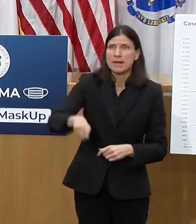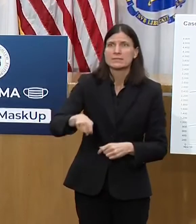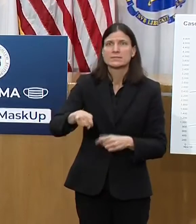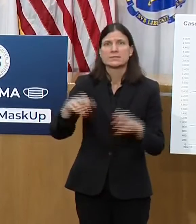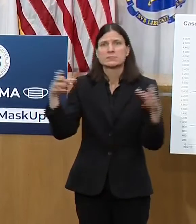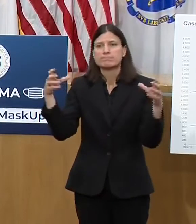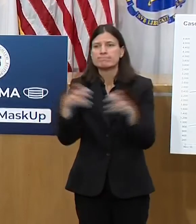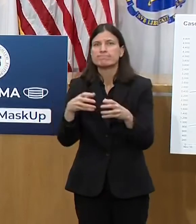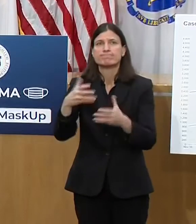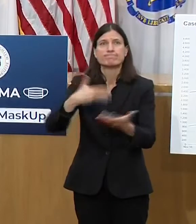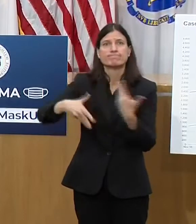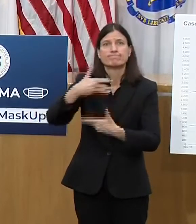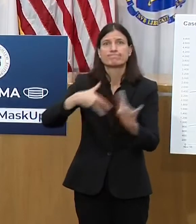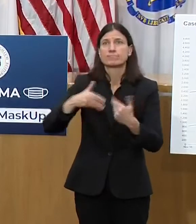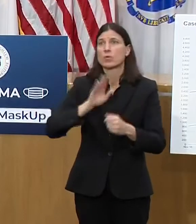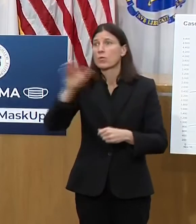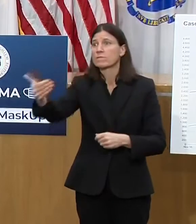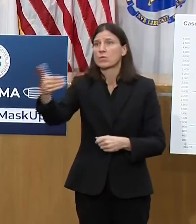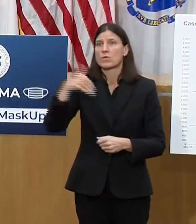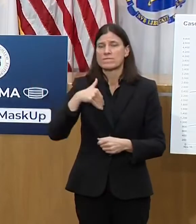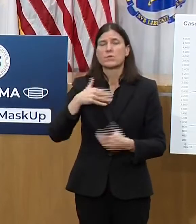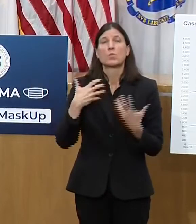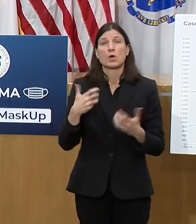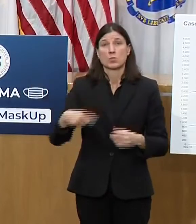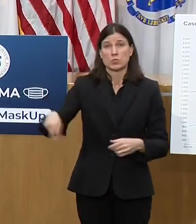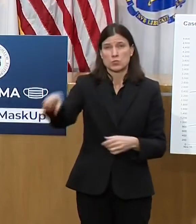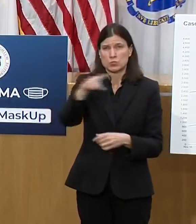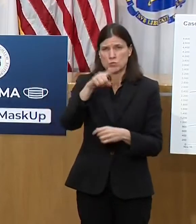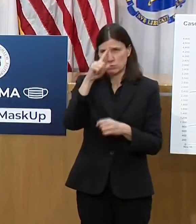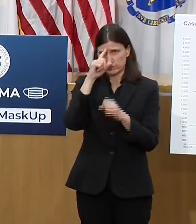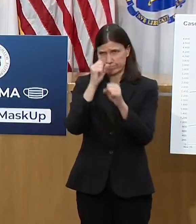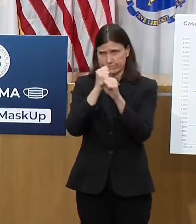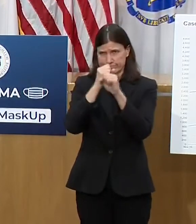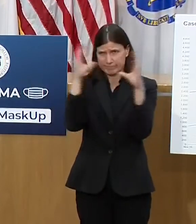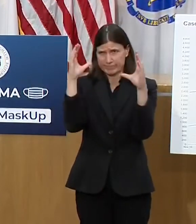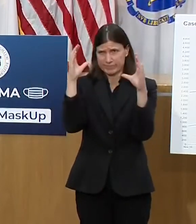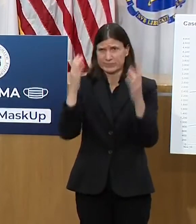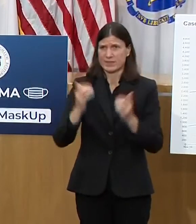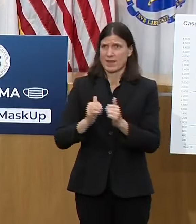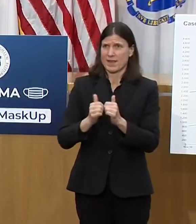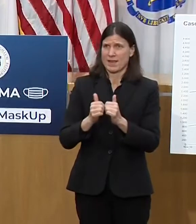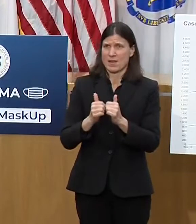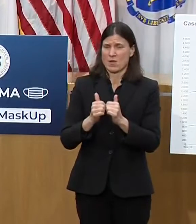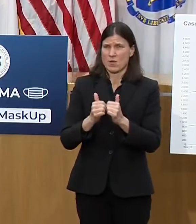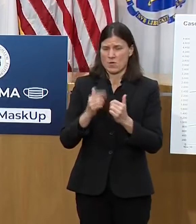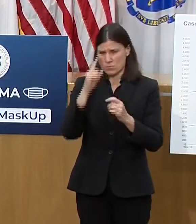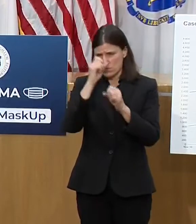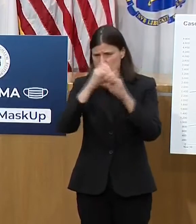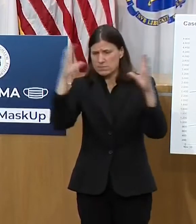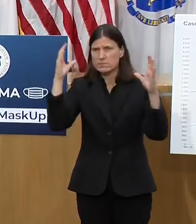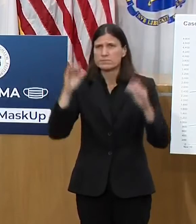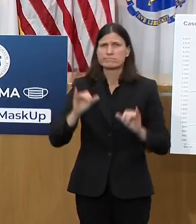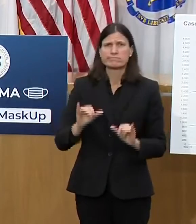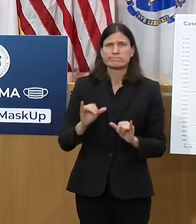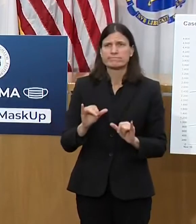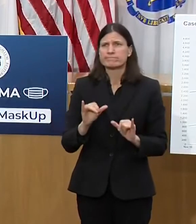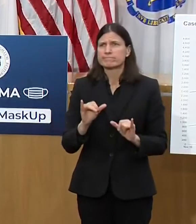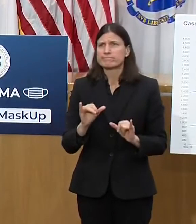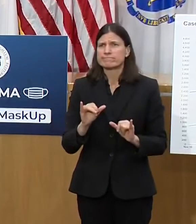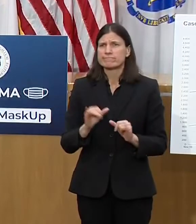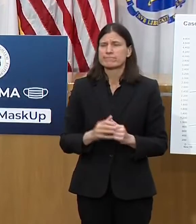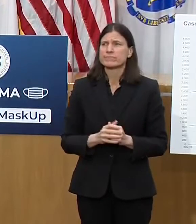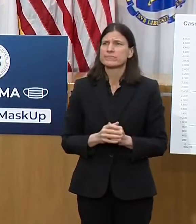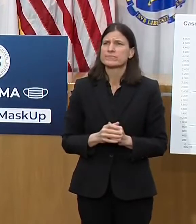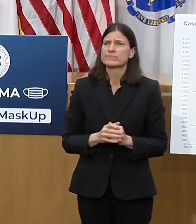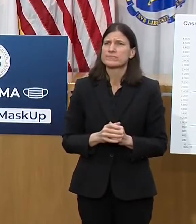traditional event that takes place indoors with people you don't live with in the midst of a